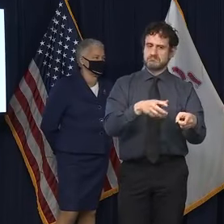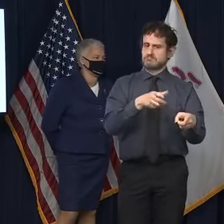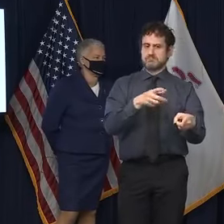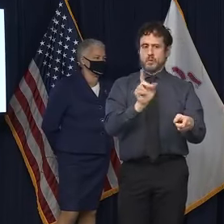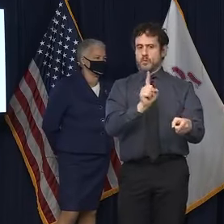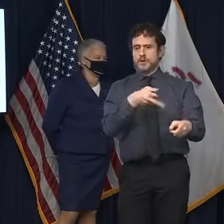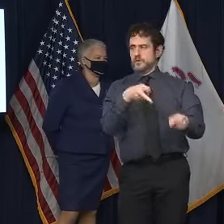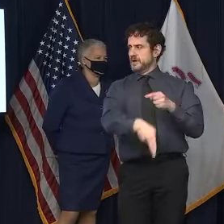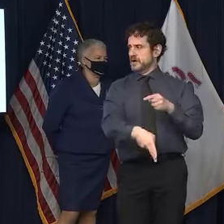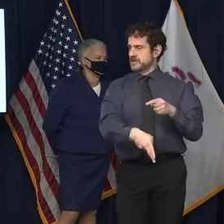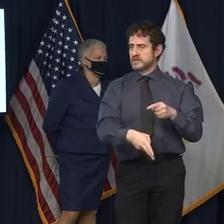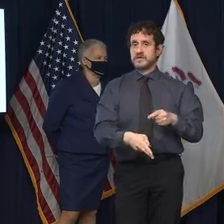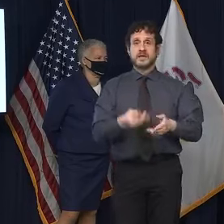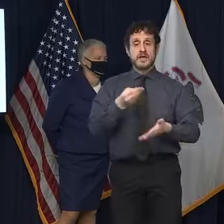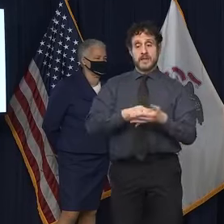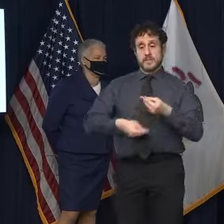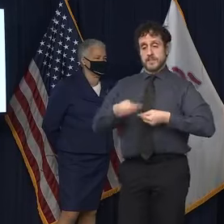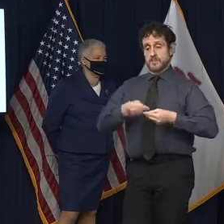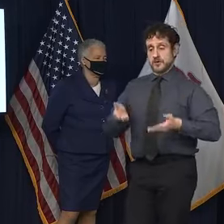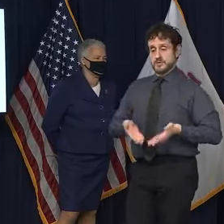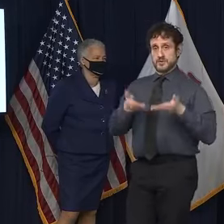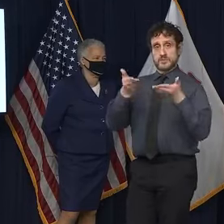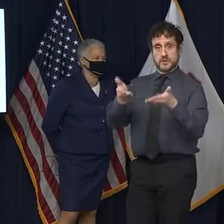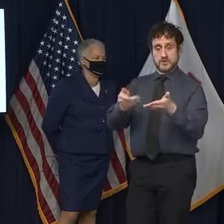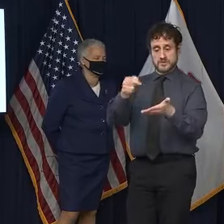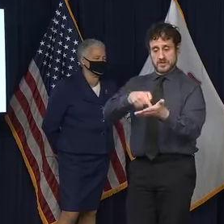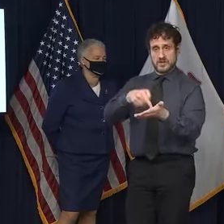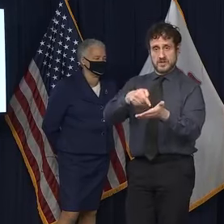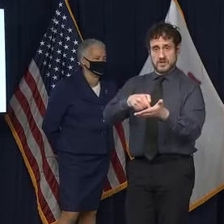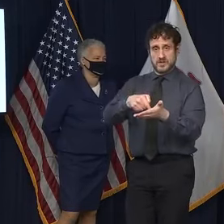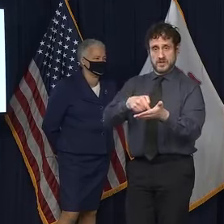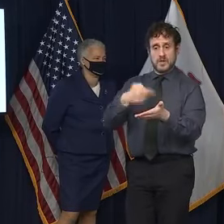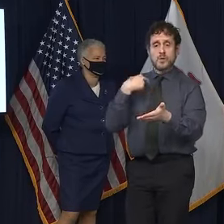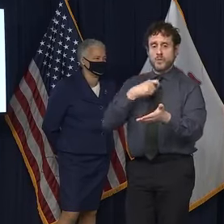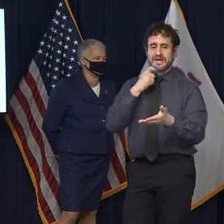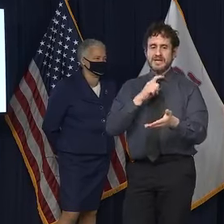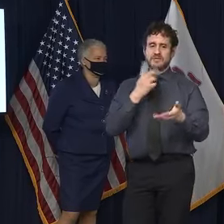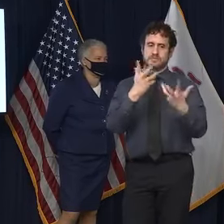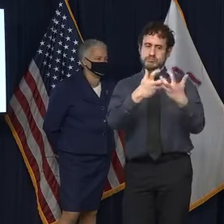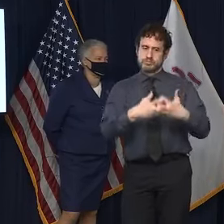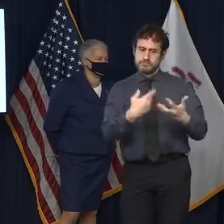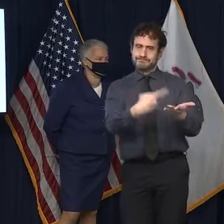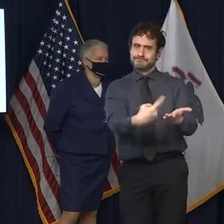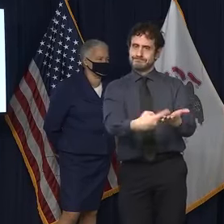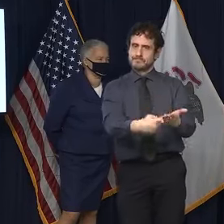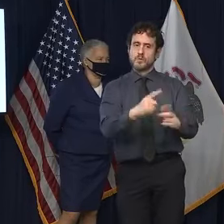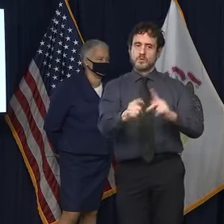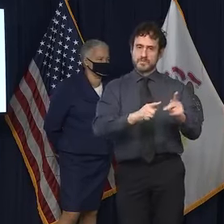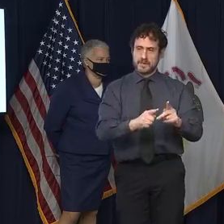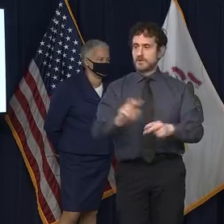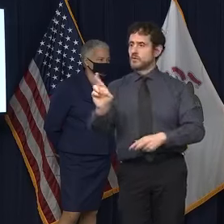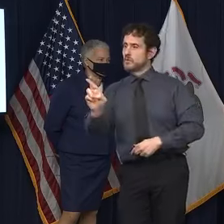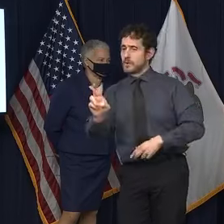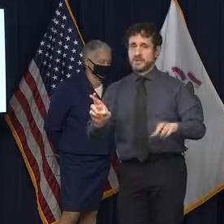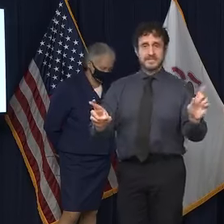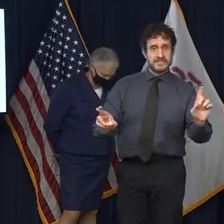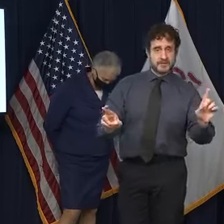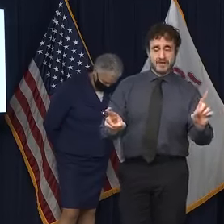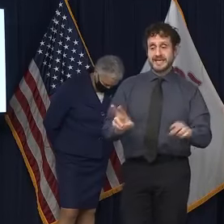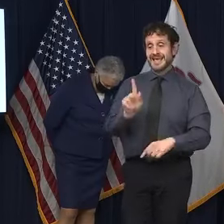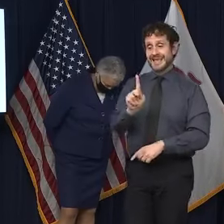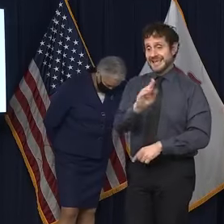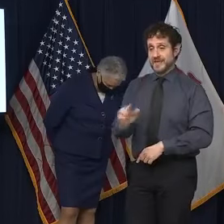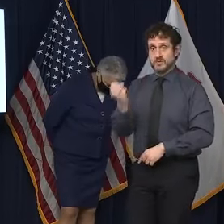conversation from our budget proposal. These are things that need to be worked out with, frankly, people on both sides of the aisle. K-12